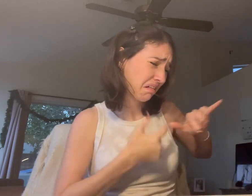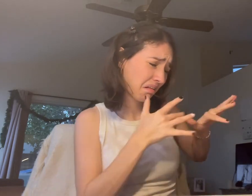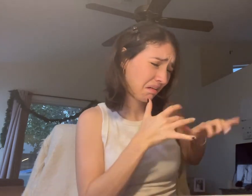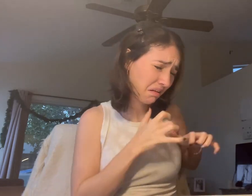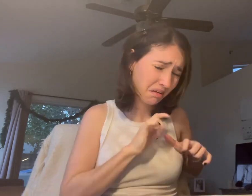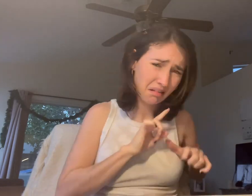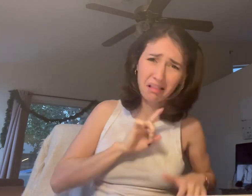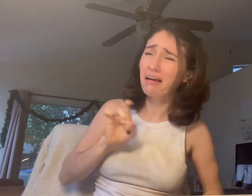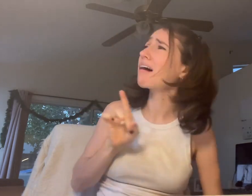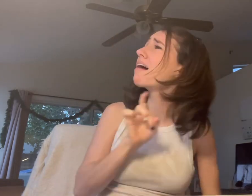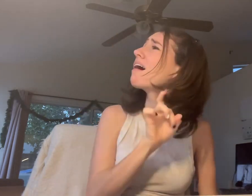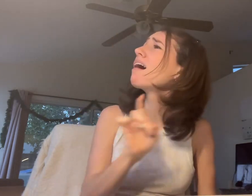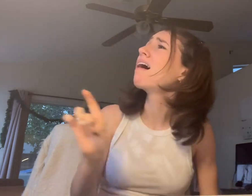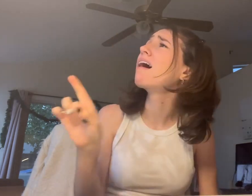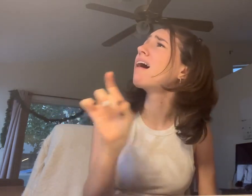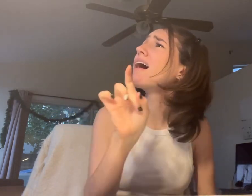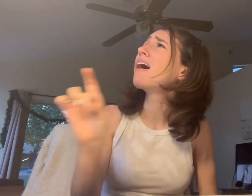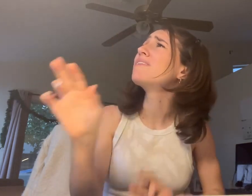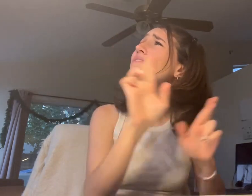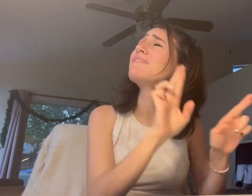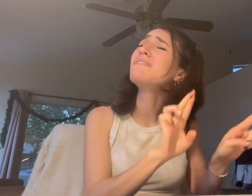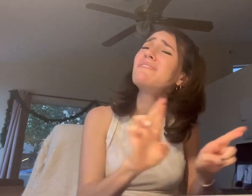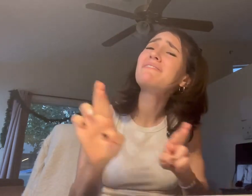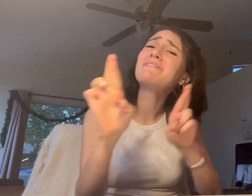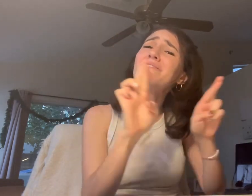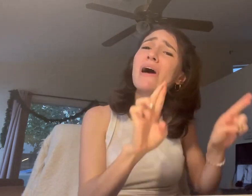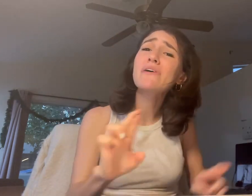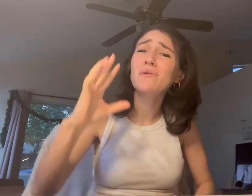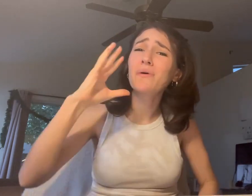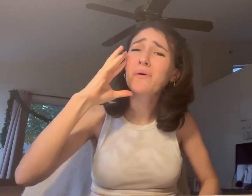She's hoping for a future.